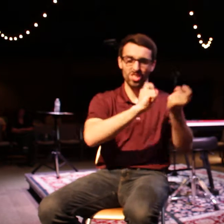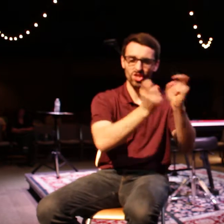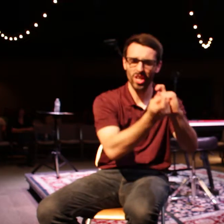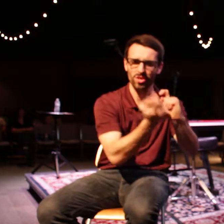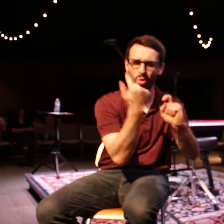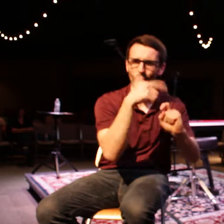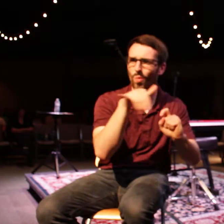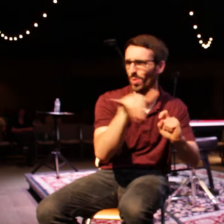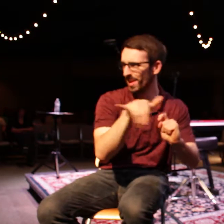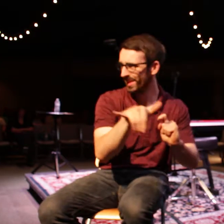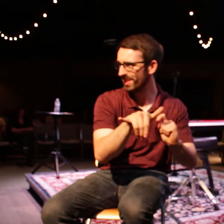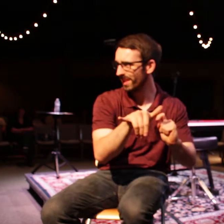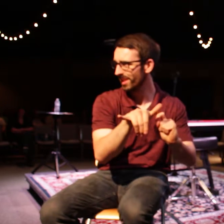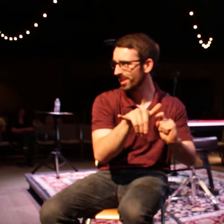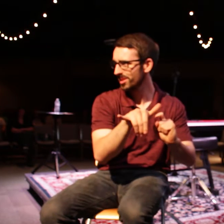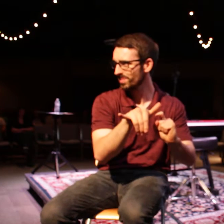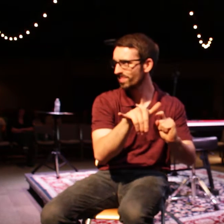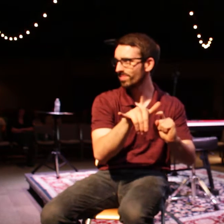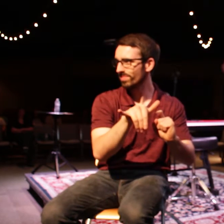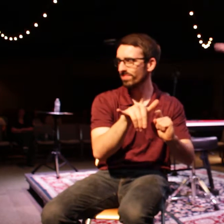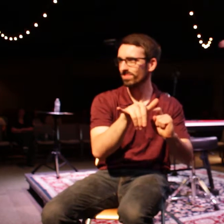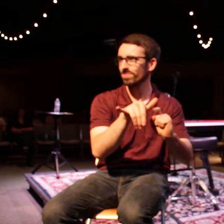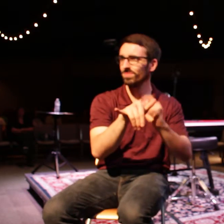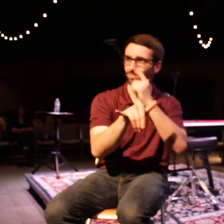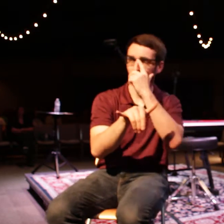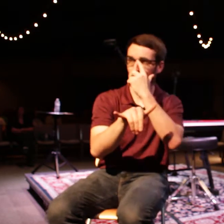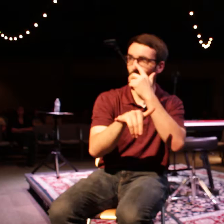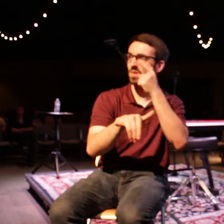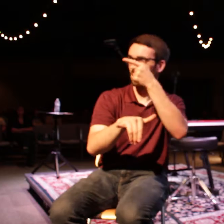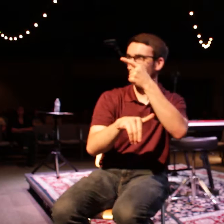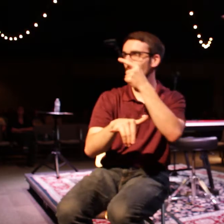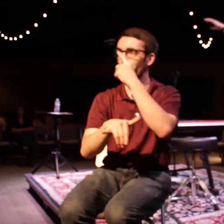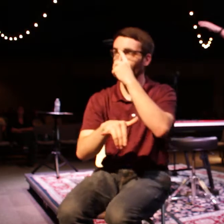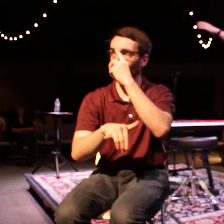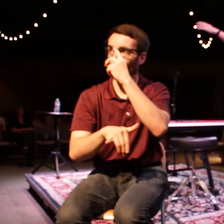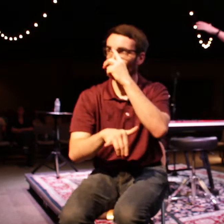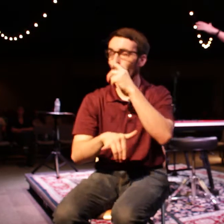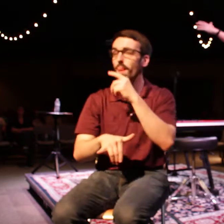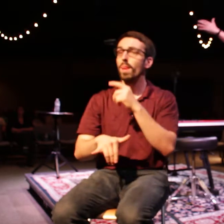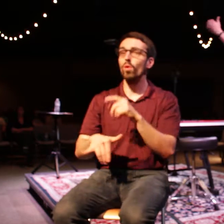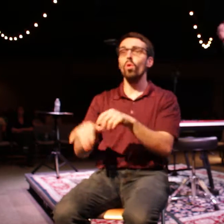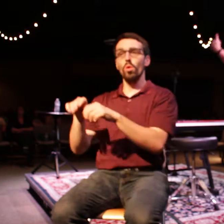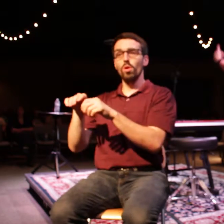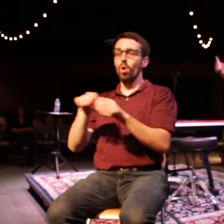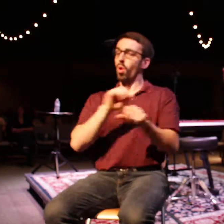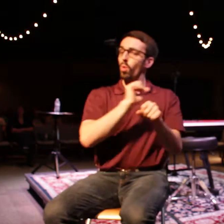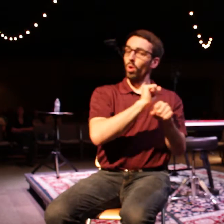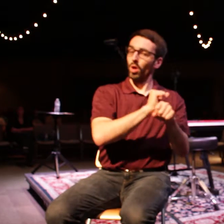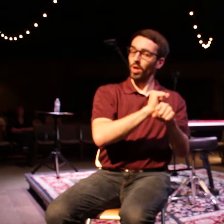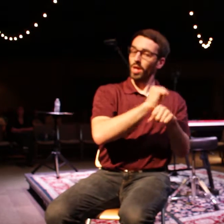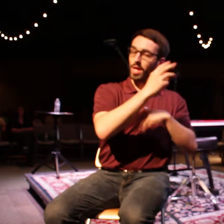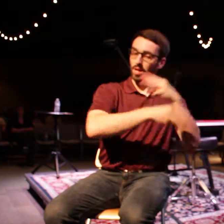work begins to take on a new relationship. Go ahead to that next slide. Work in the world is my value comes from my work.